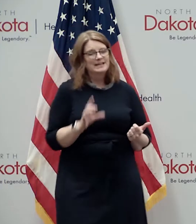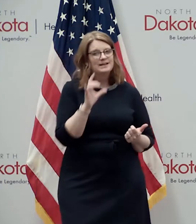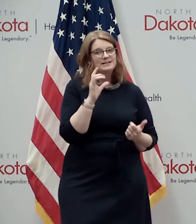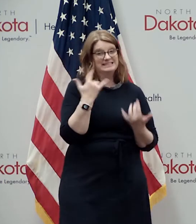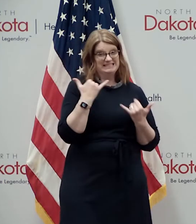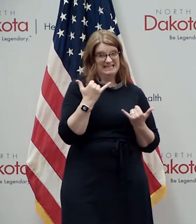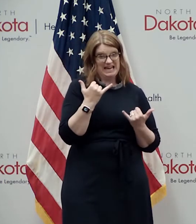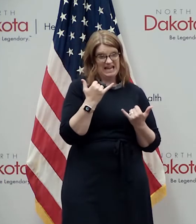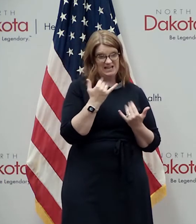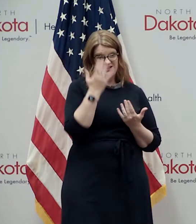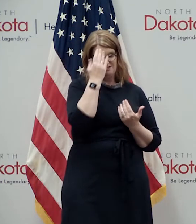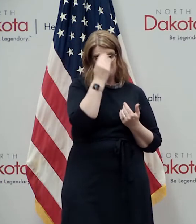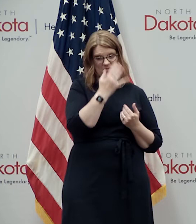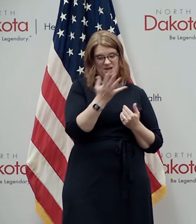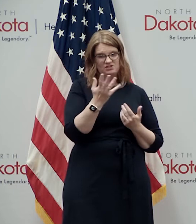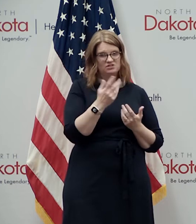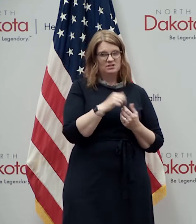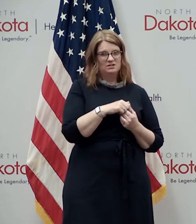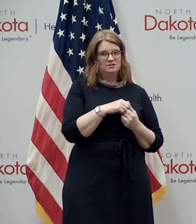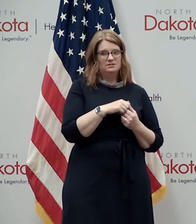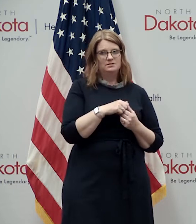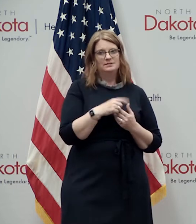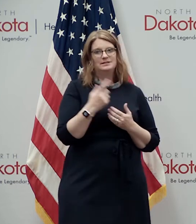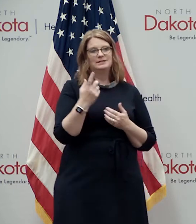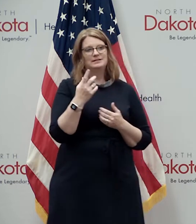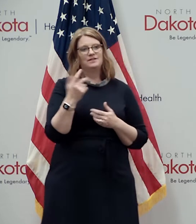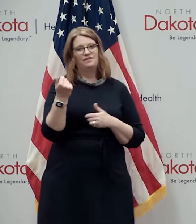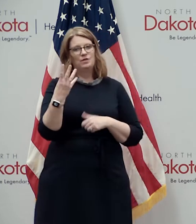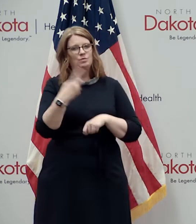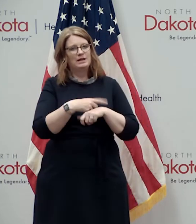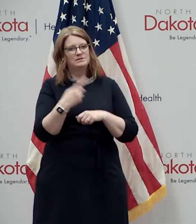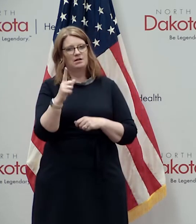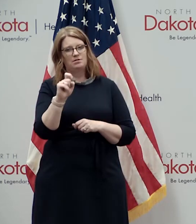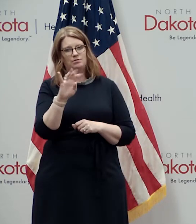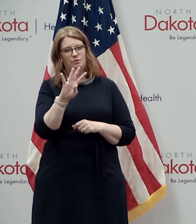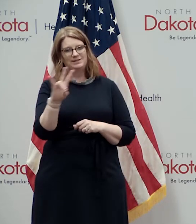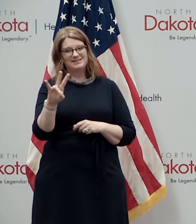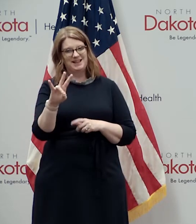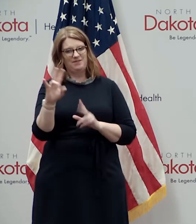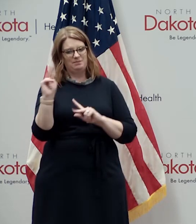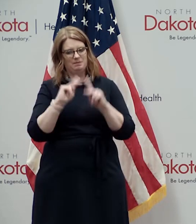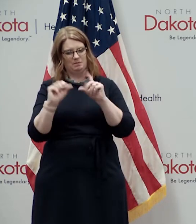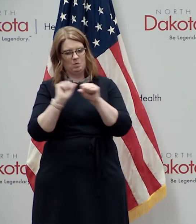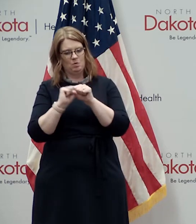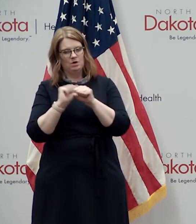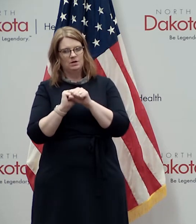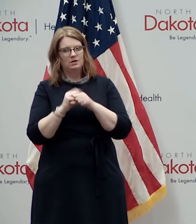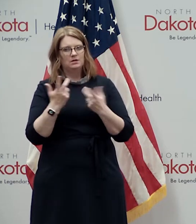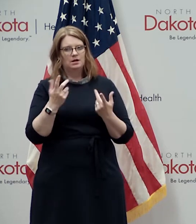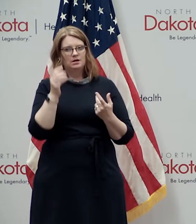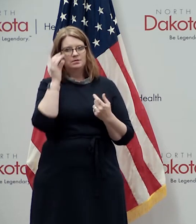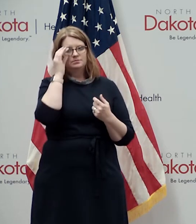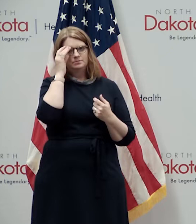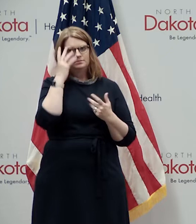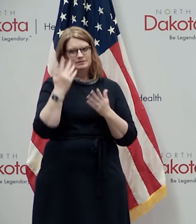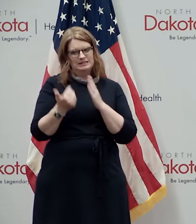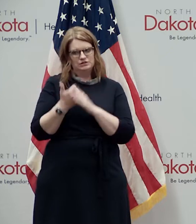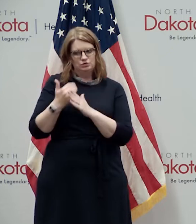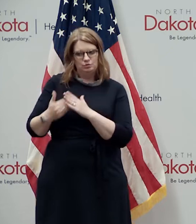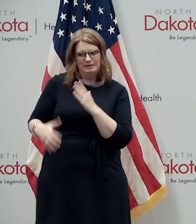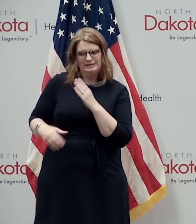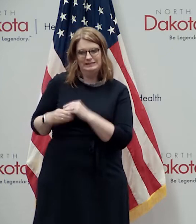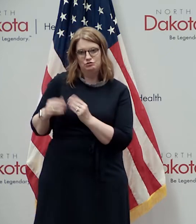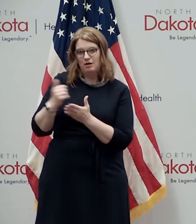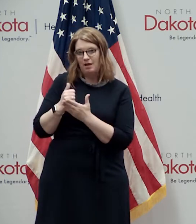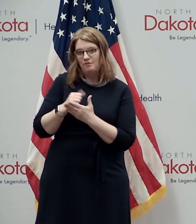today but as of a couple days ago i think we had 147 people working uh and with this new capacity coming from blue cross blue shield